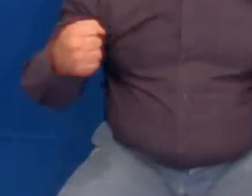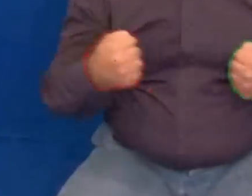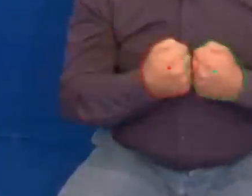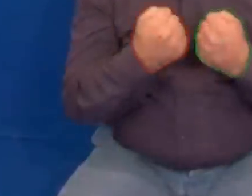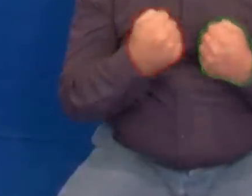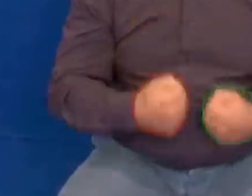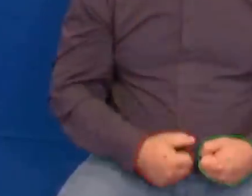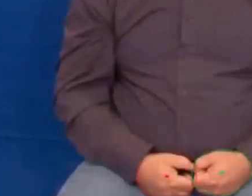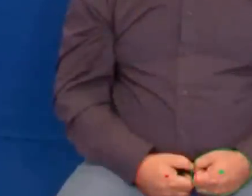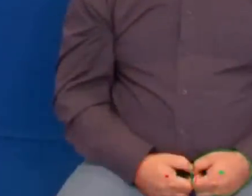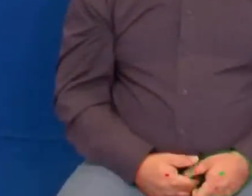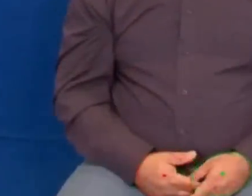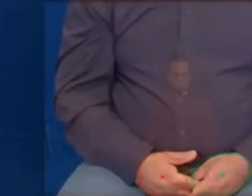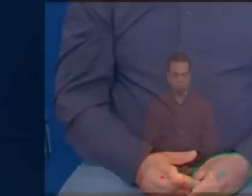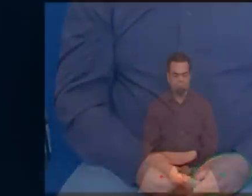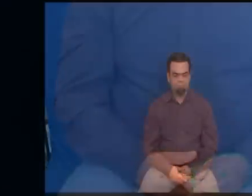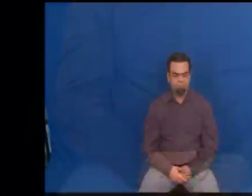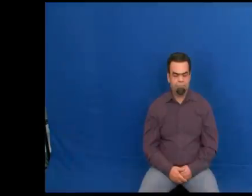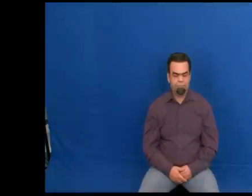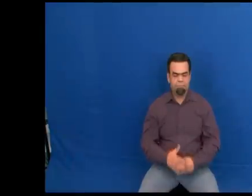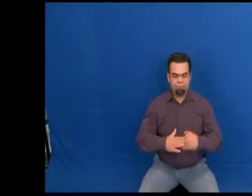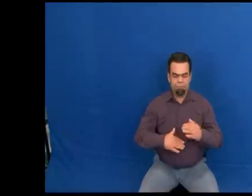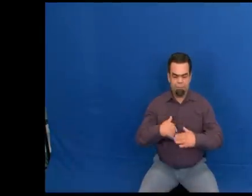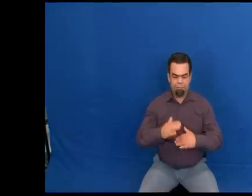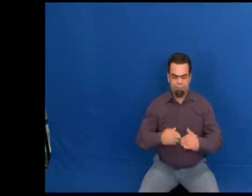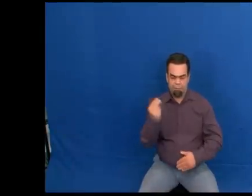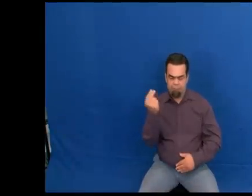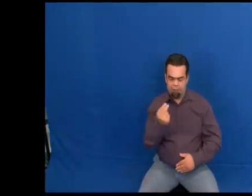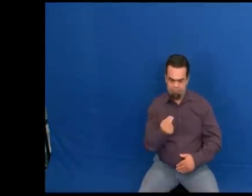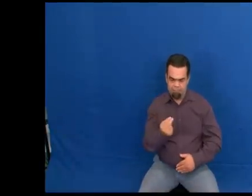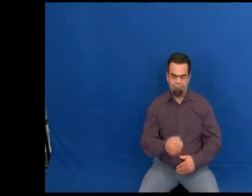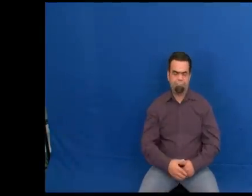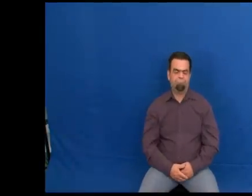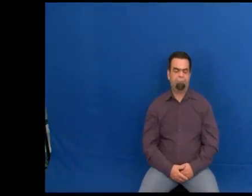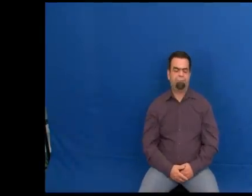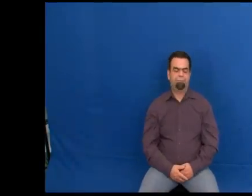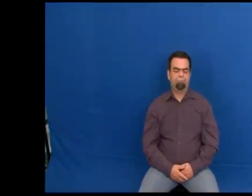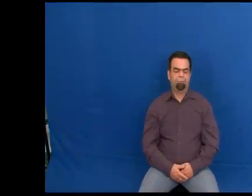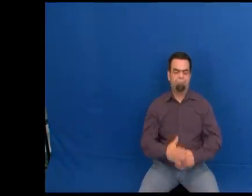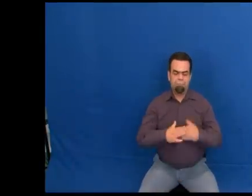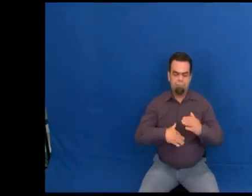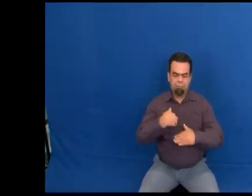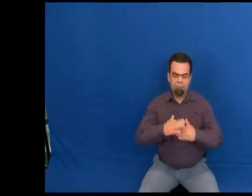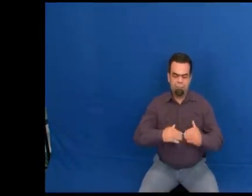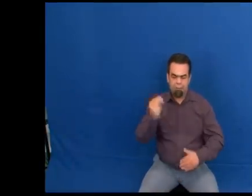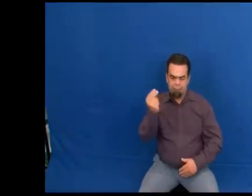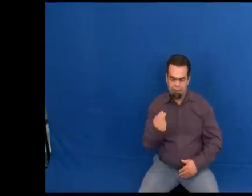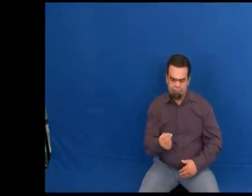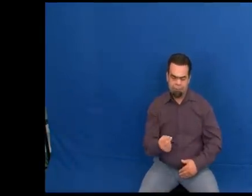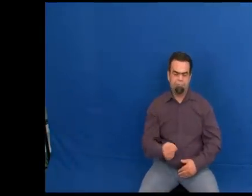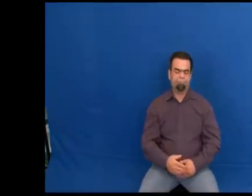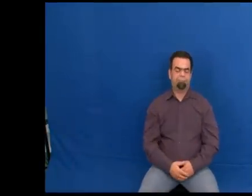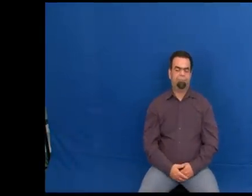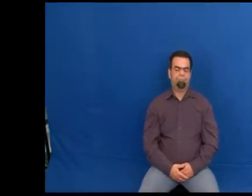Features are then extracted which are partially based on Hamnosys symbols. Motion features, derived from the tracked trajectories,